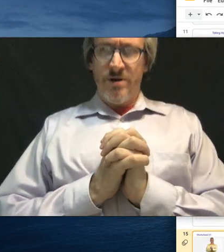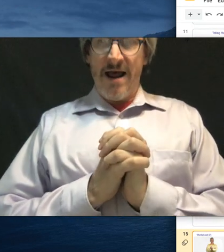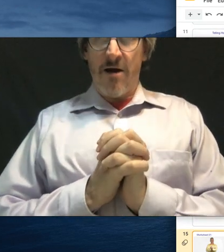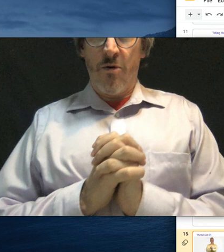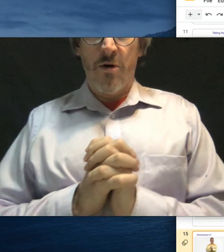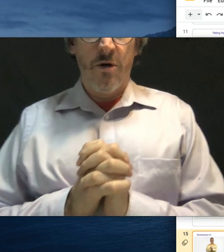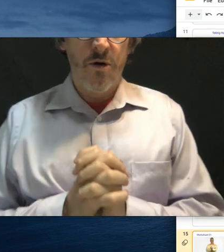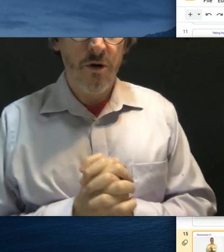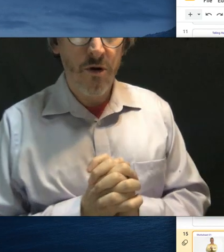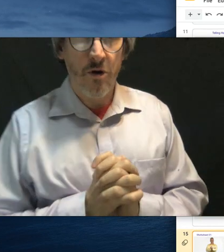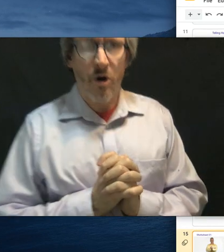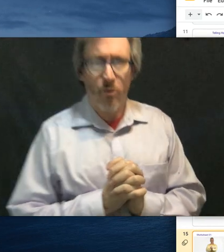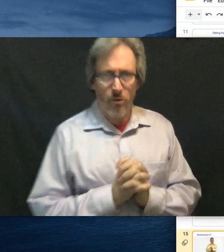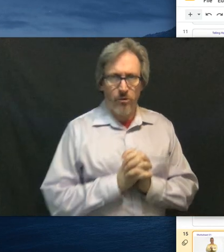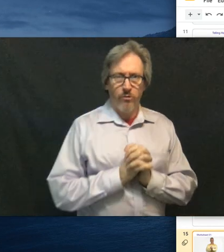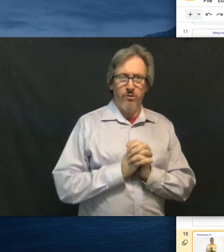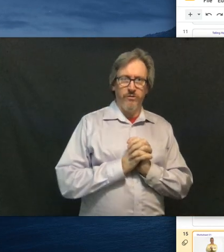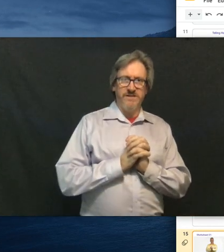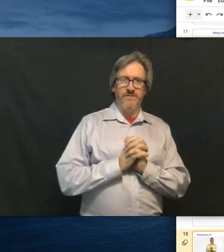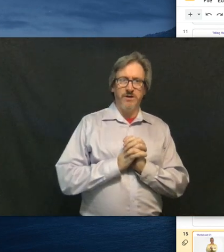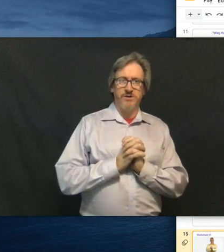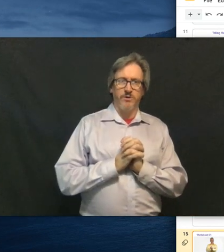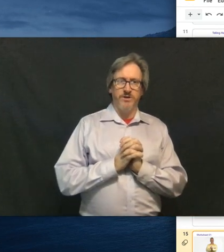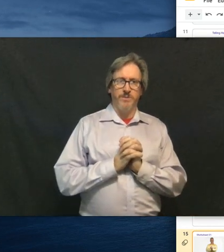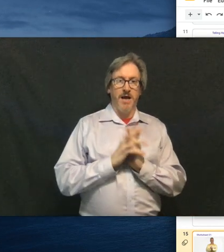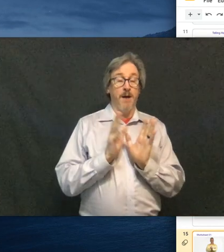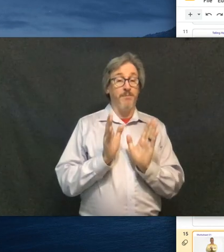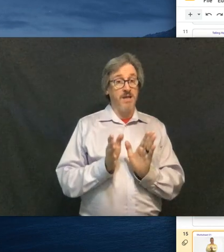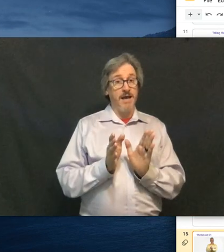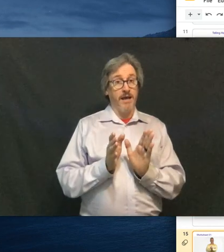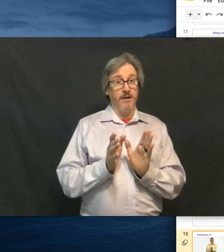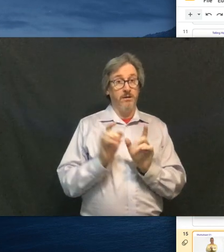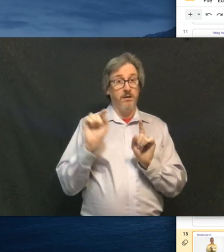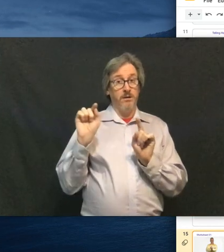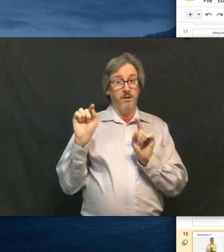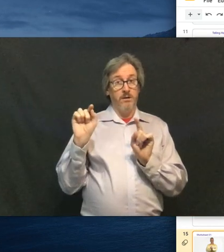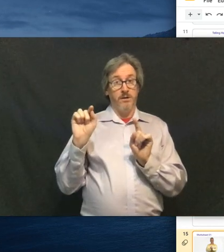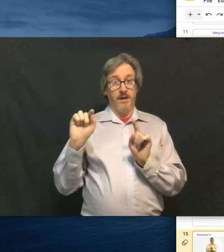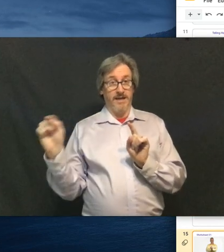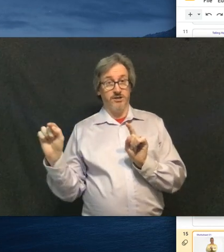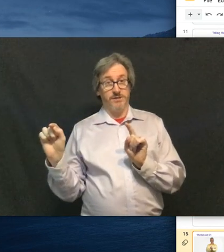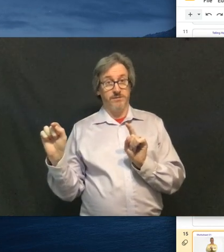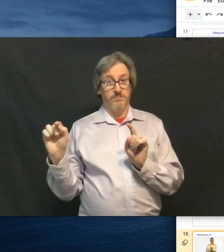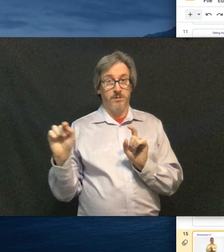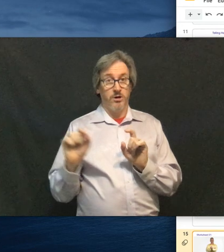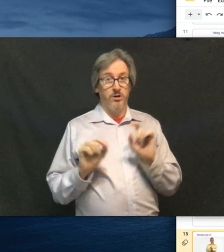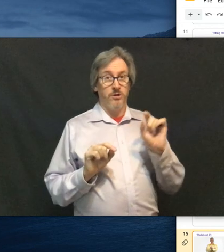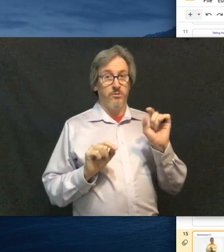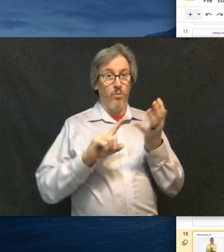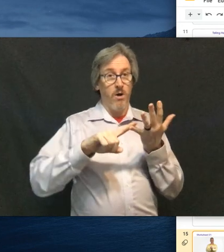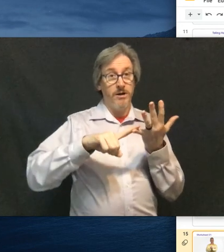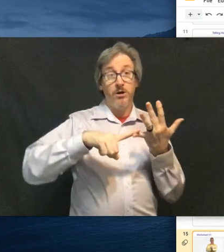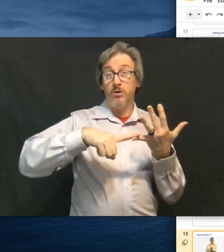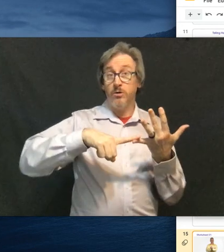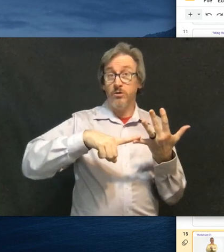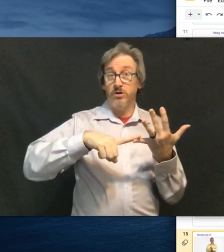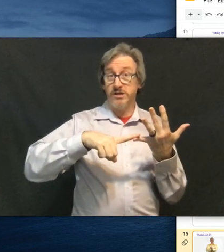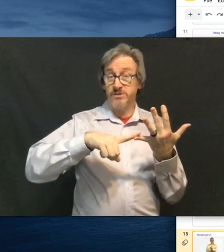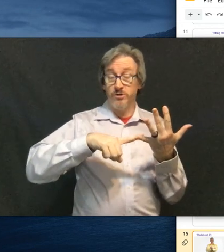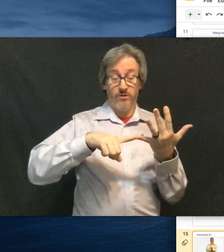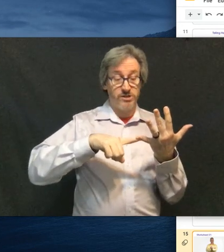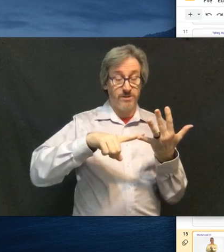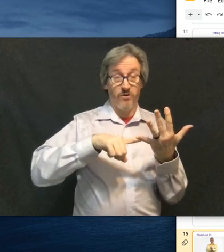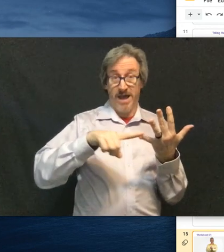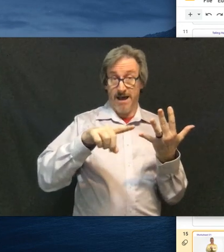So, now, these videos are going to be applying ages. One